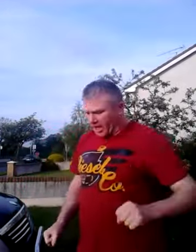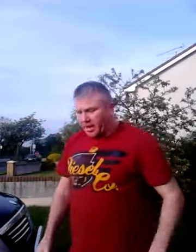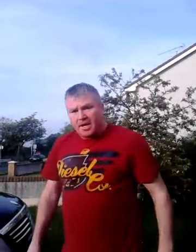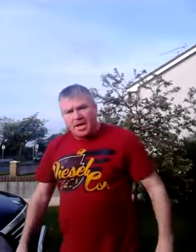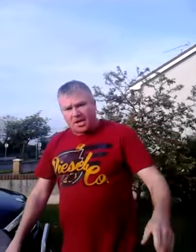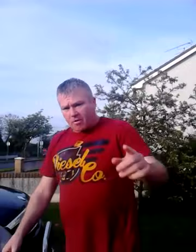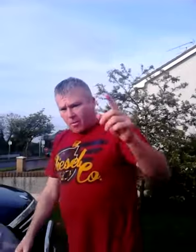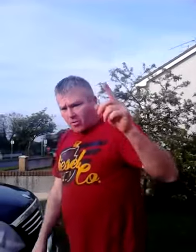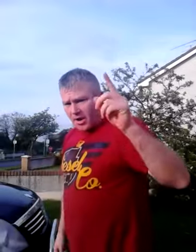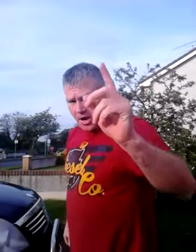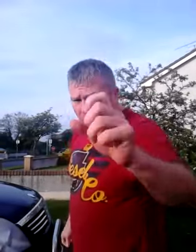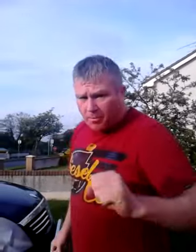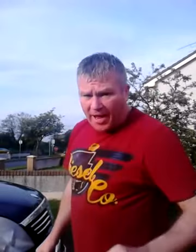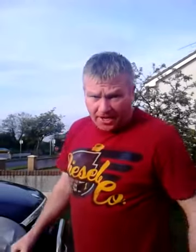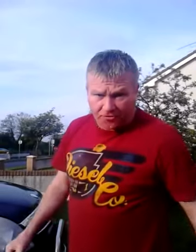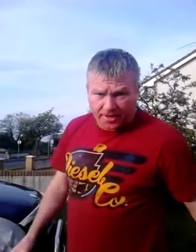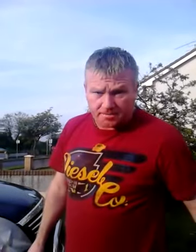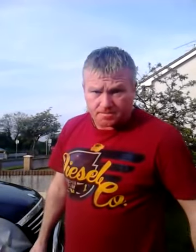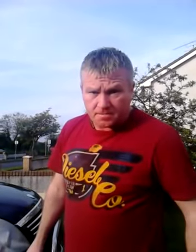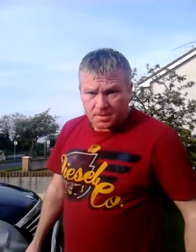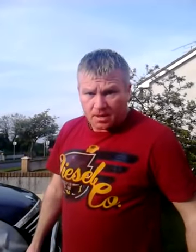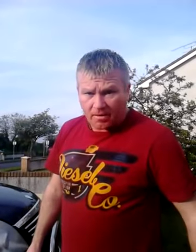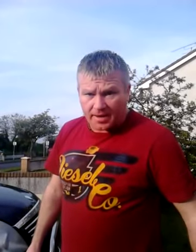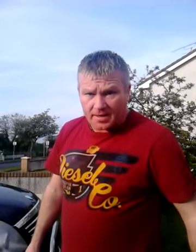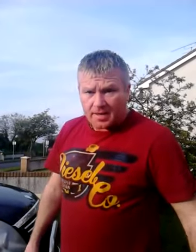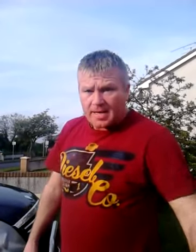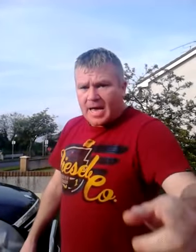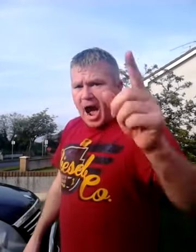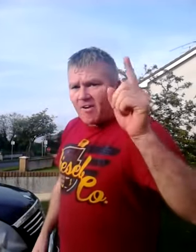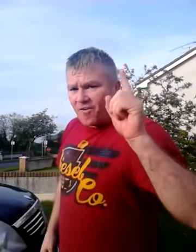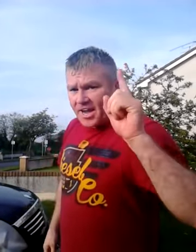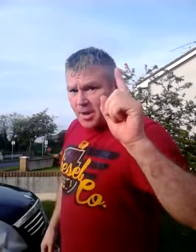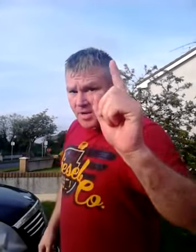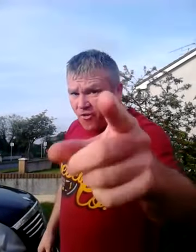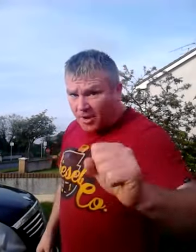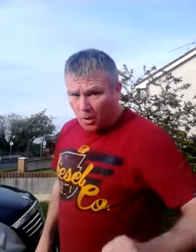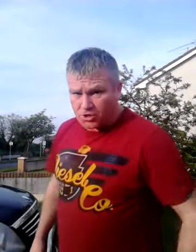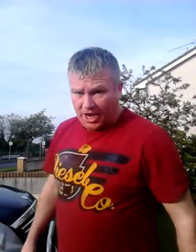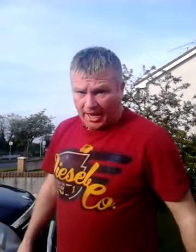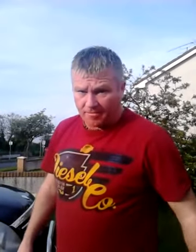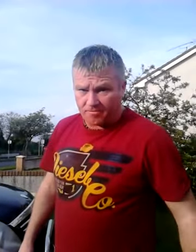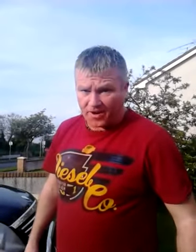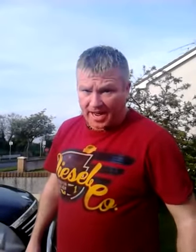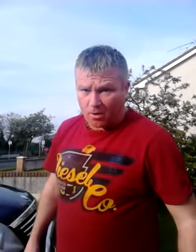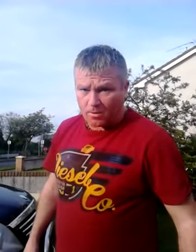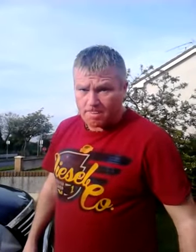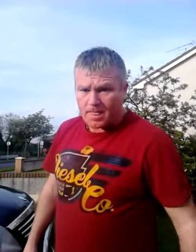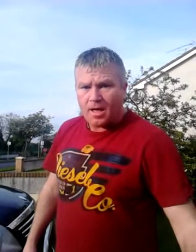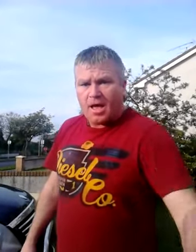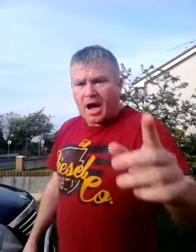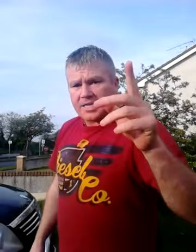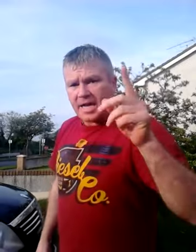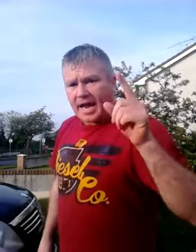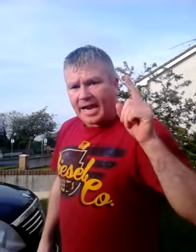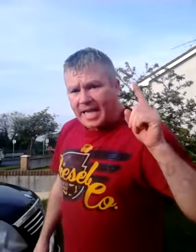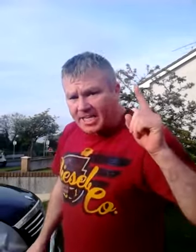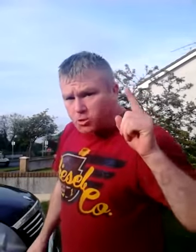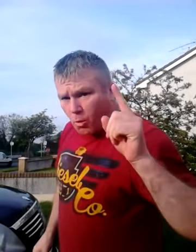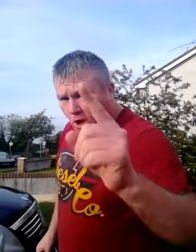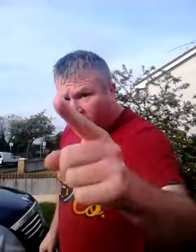say, you have a brother there called Patrick, right? I'll fight him in three months time, for now, and I'll take the spoon out